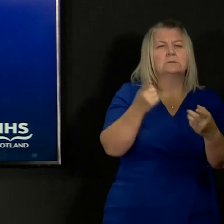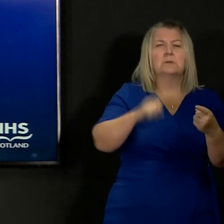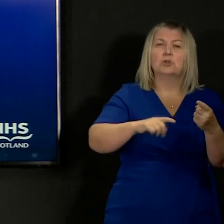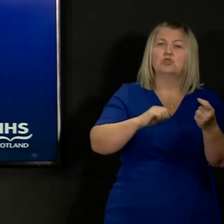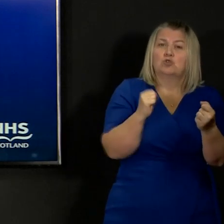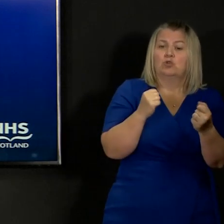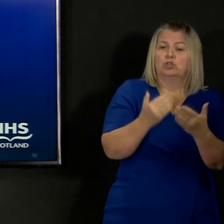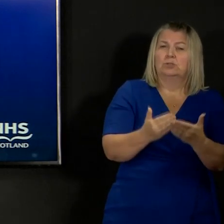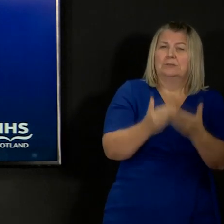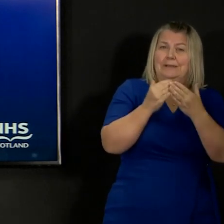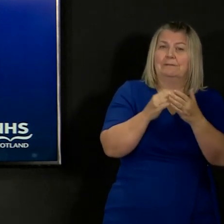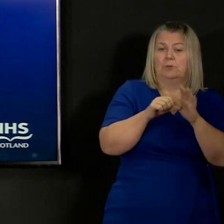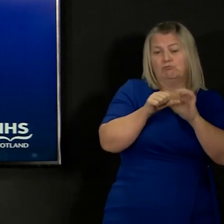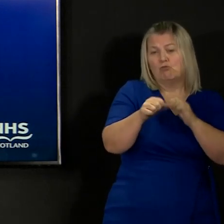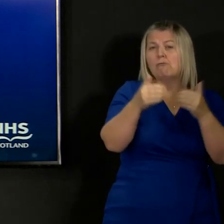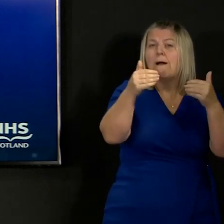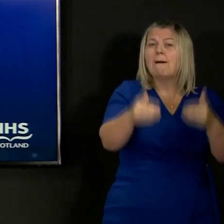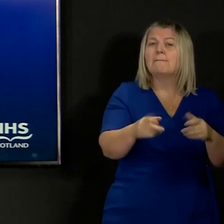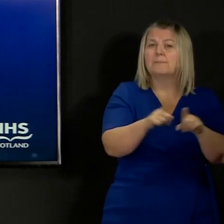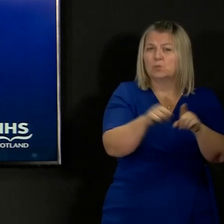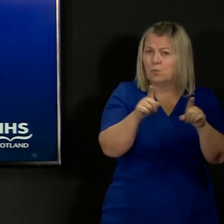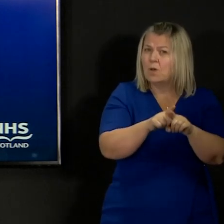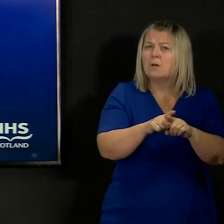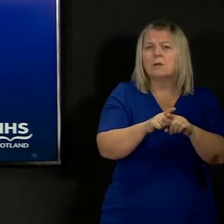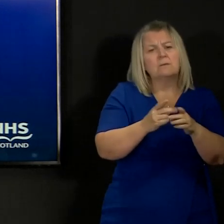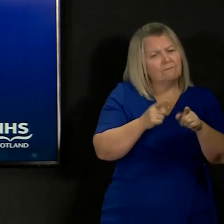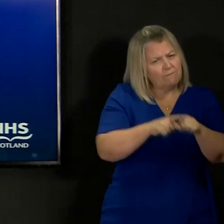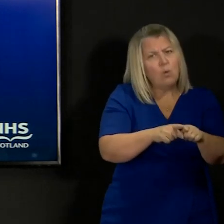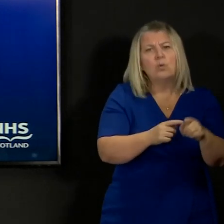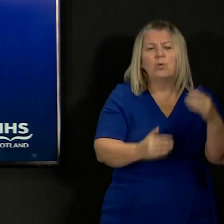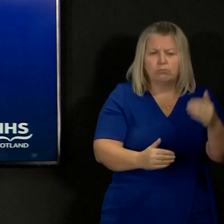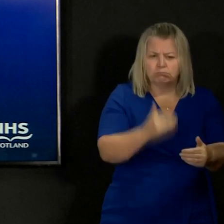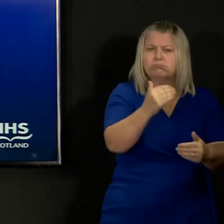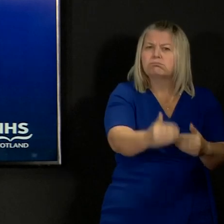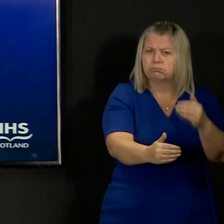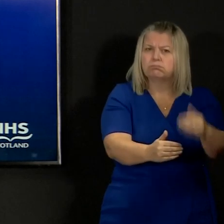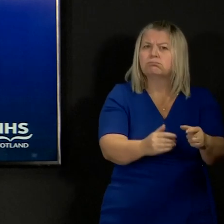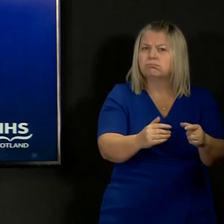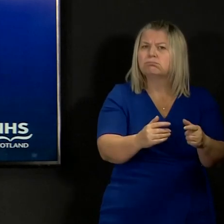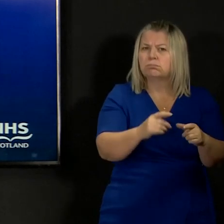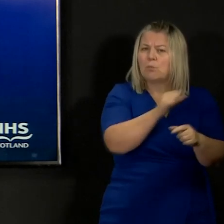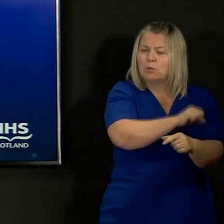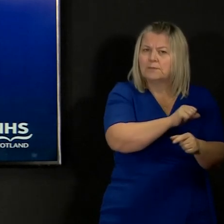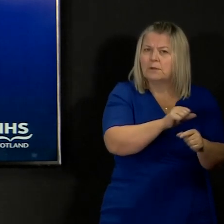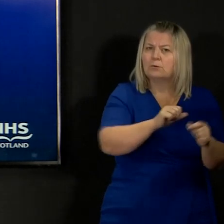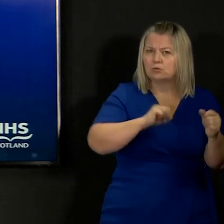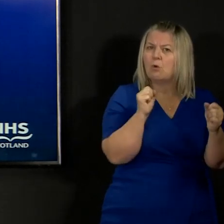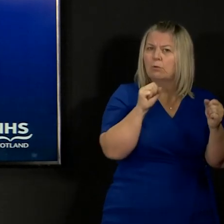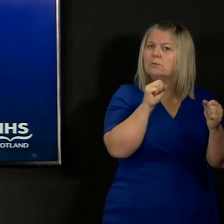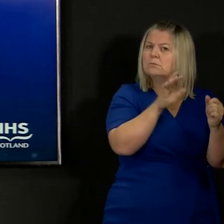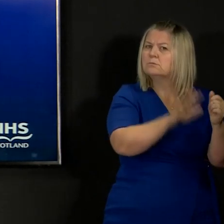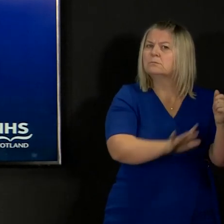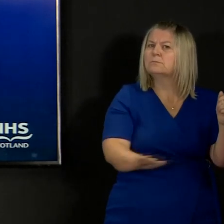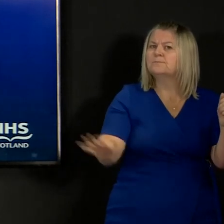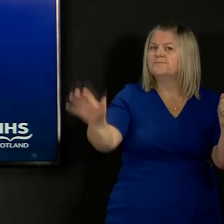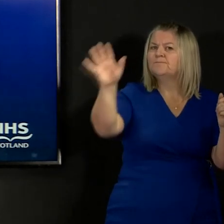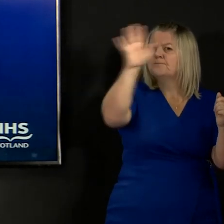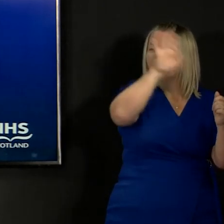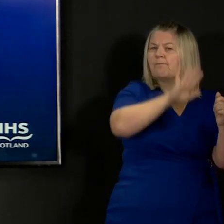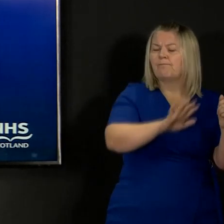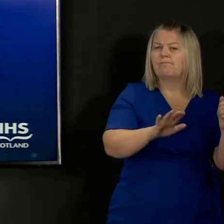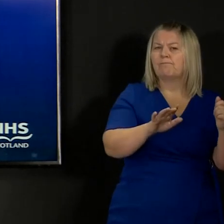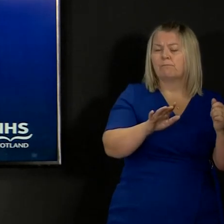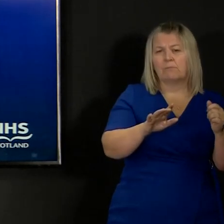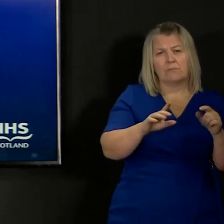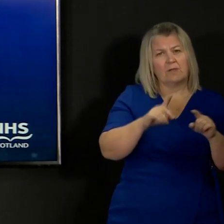is well embedded in our hospital setting and elsewhere in the health service and as I have said last